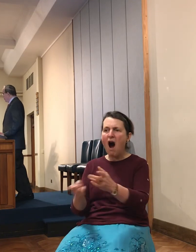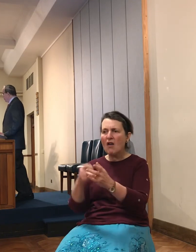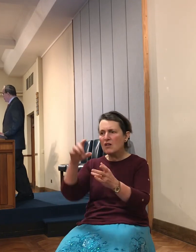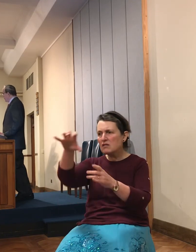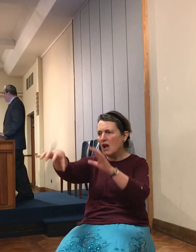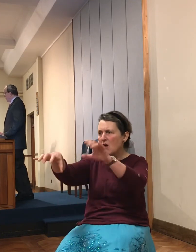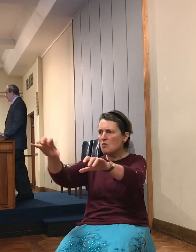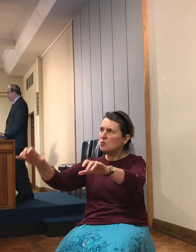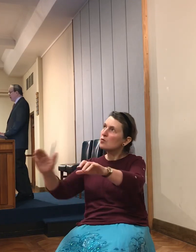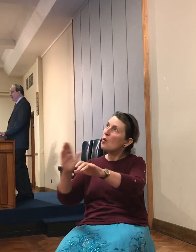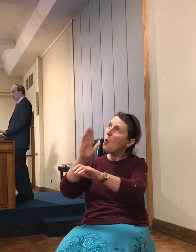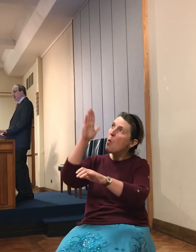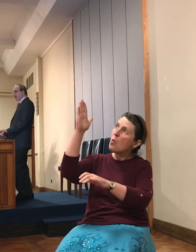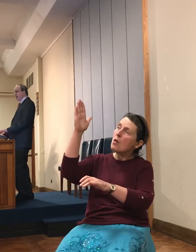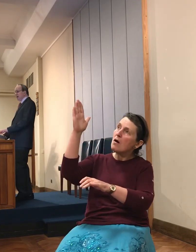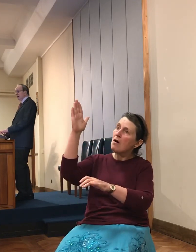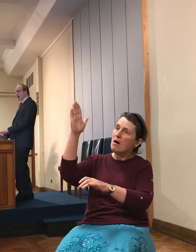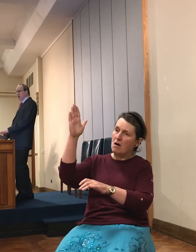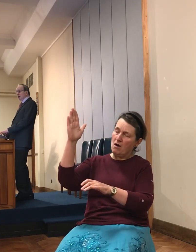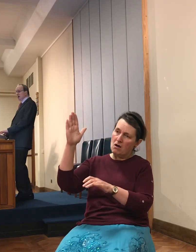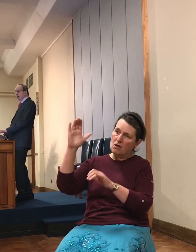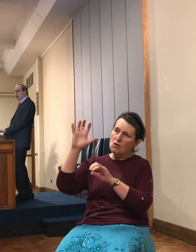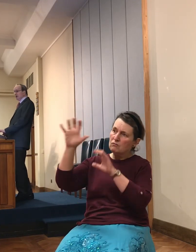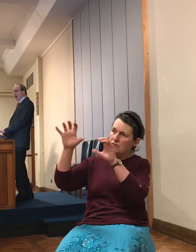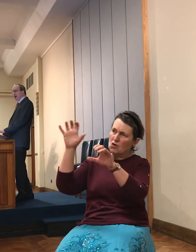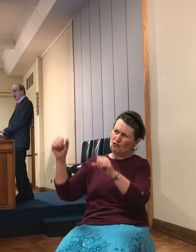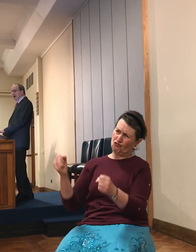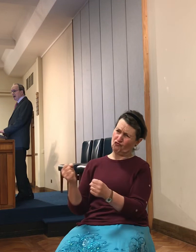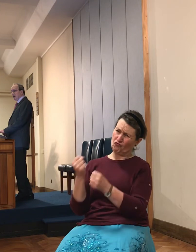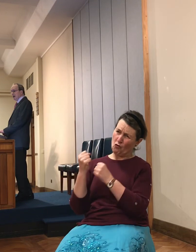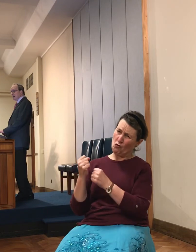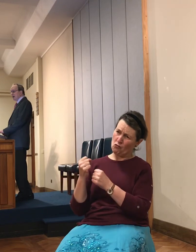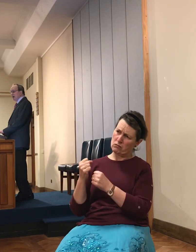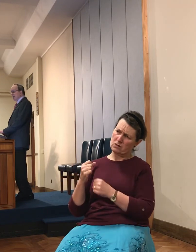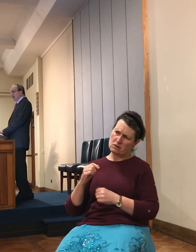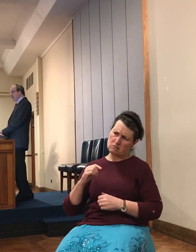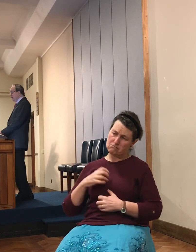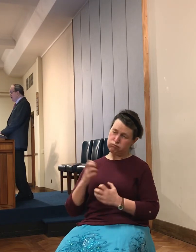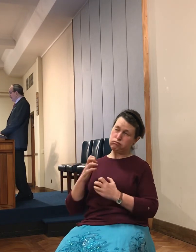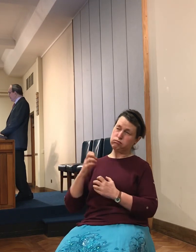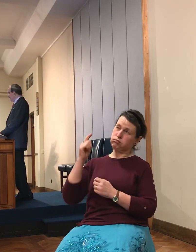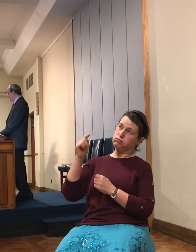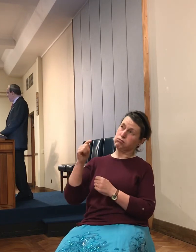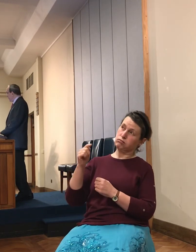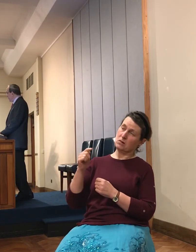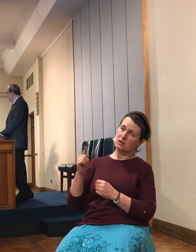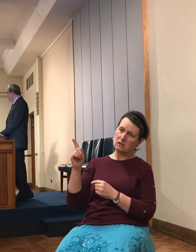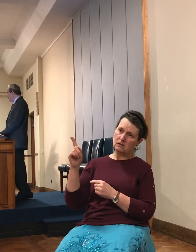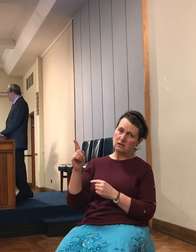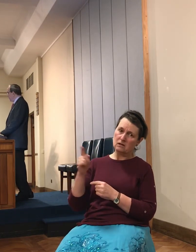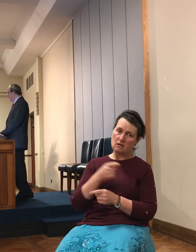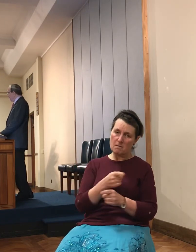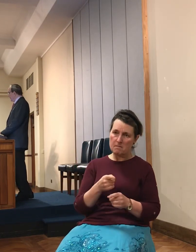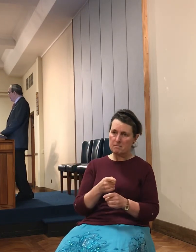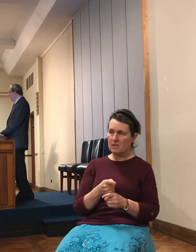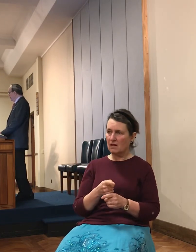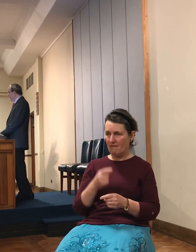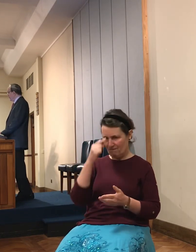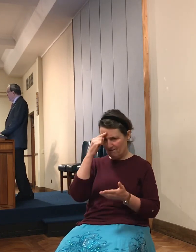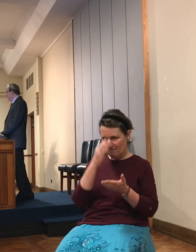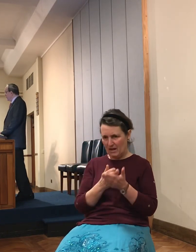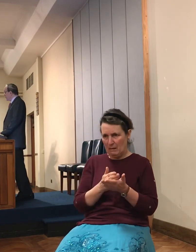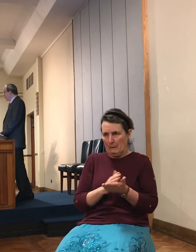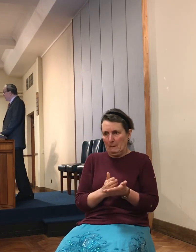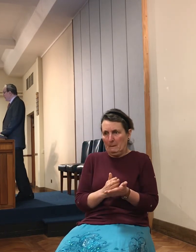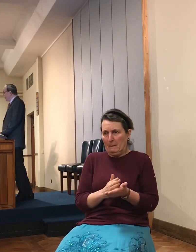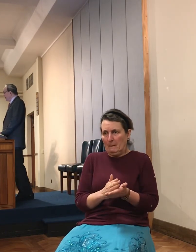in the north of the country. How are we going to fear? Faith is shaking. They need to